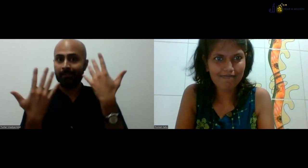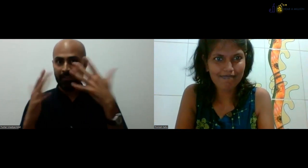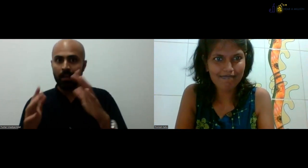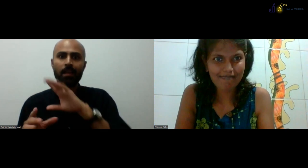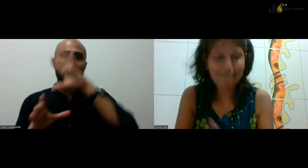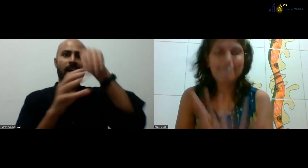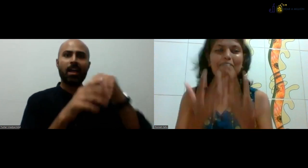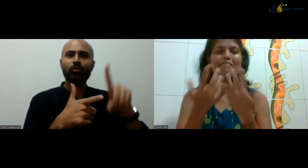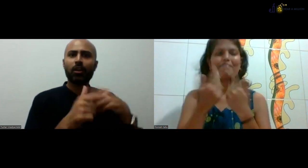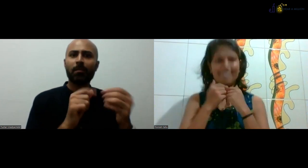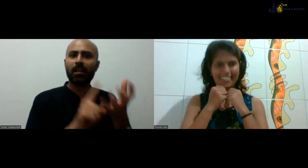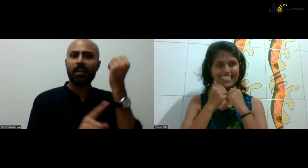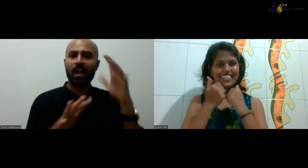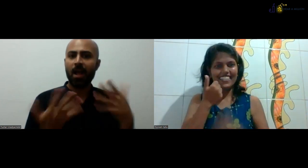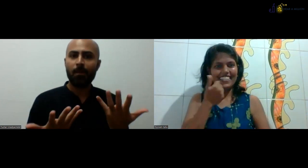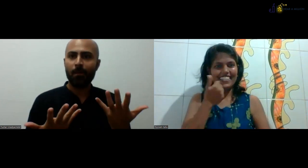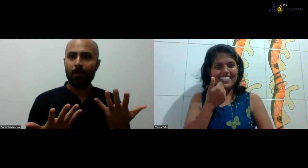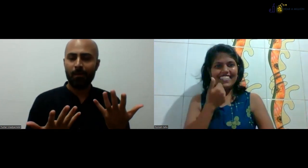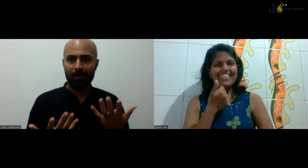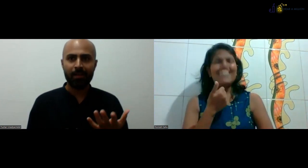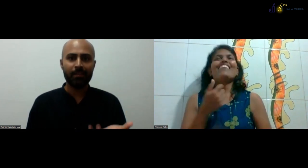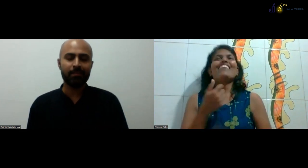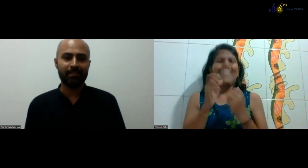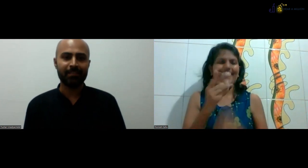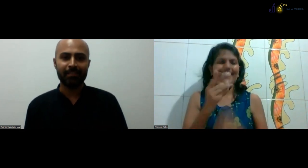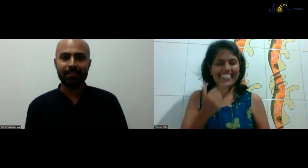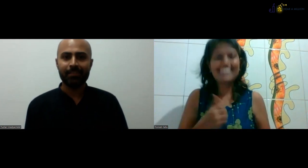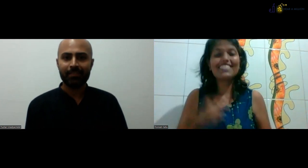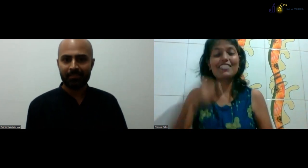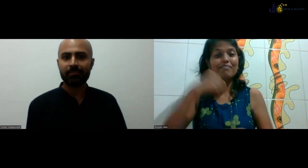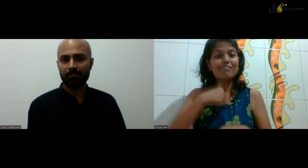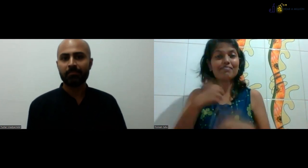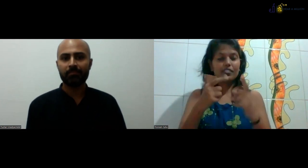So what you had studied before, how did you get this job?